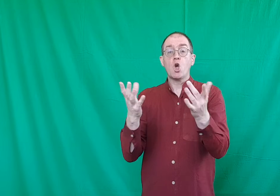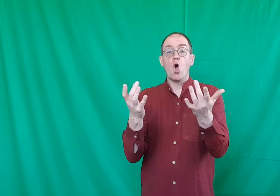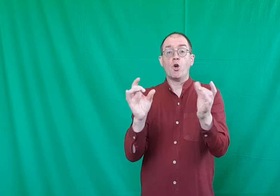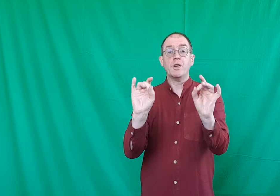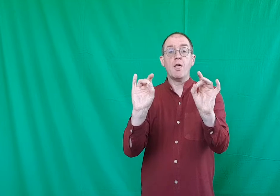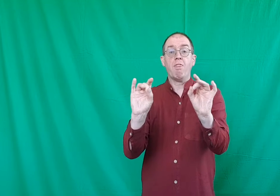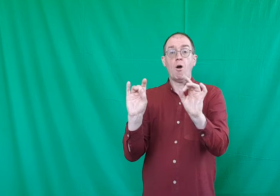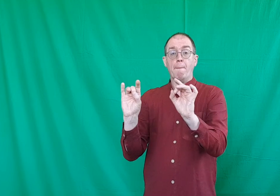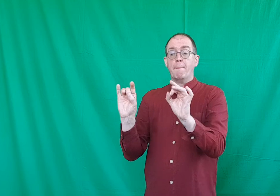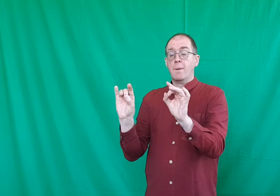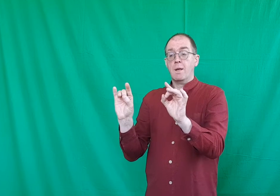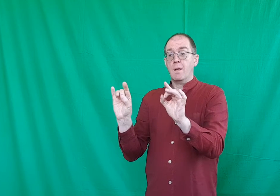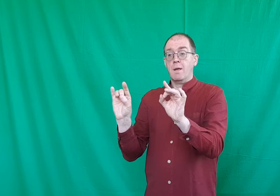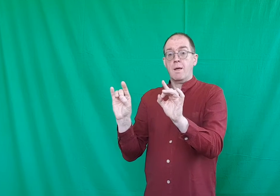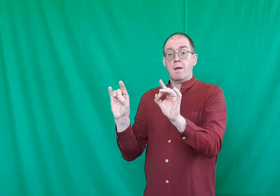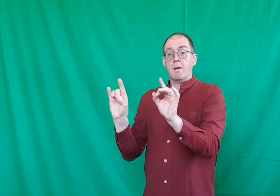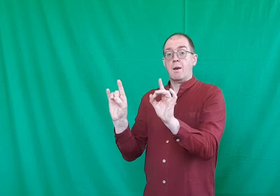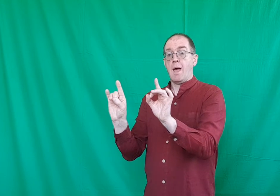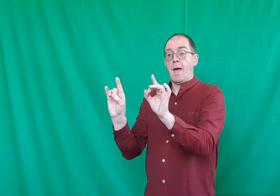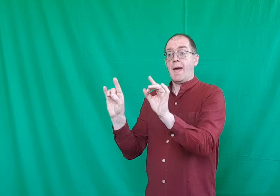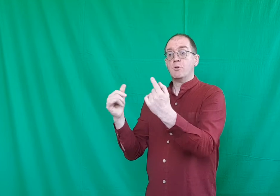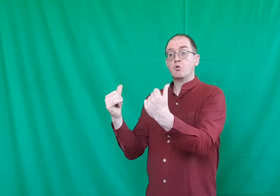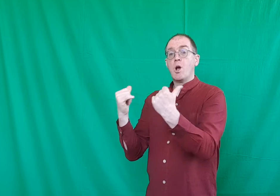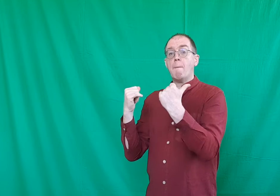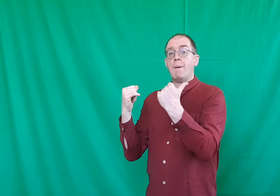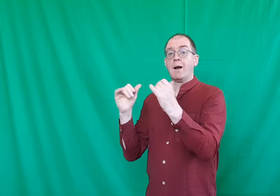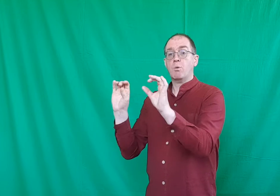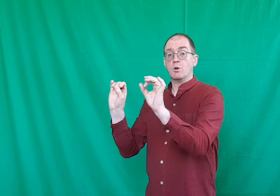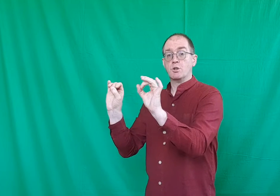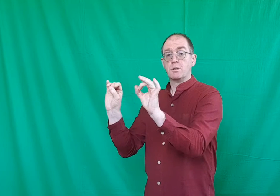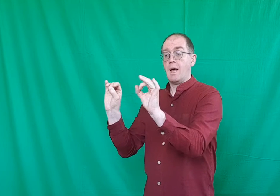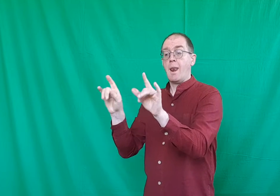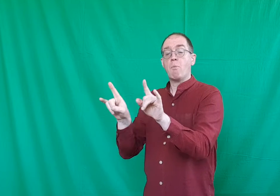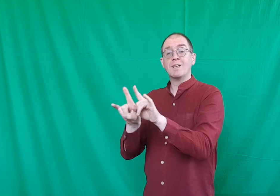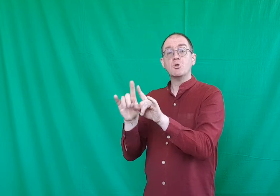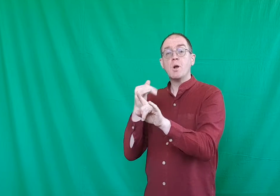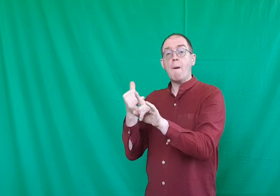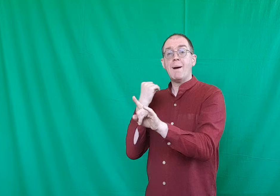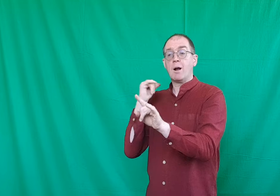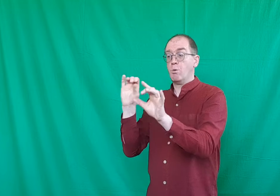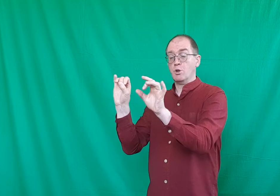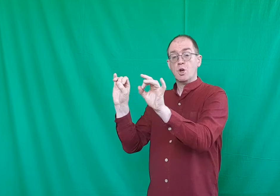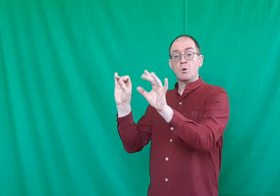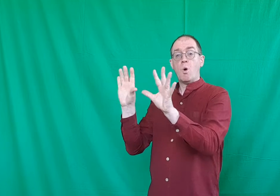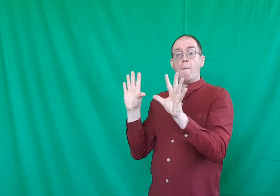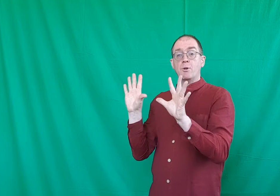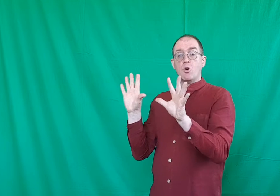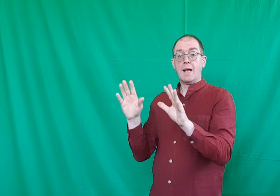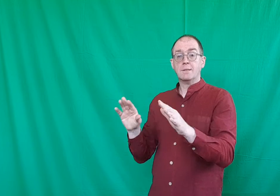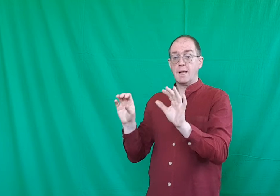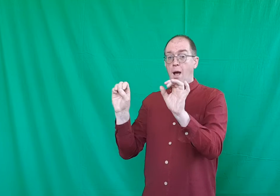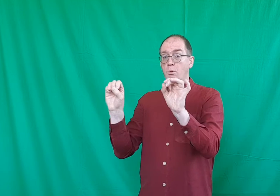under your thumb. And you go backwards. And when you go backwards, you open your hands out.